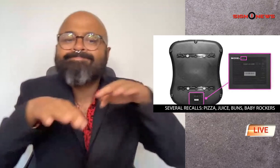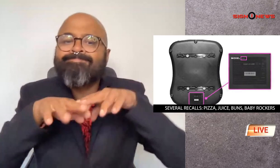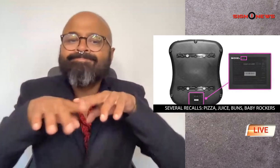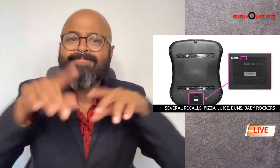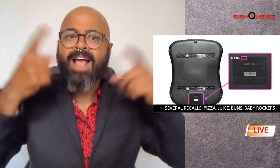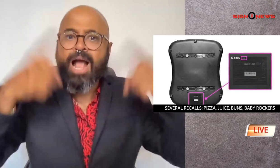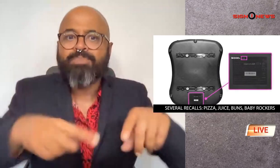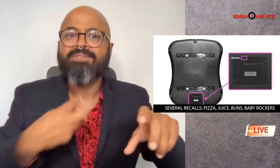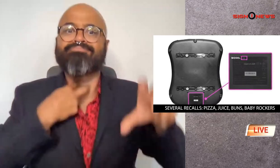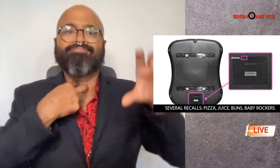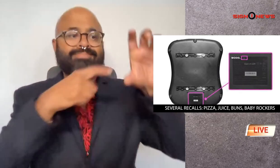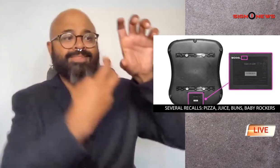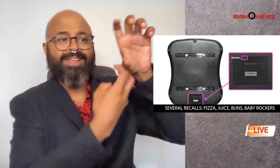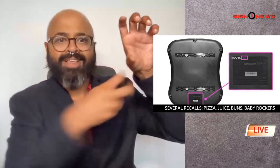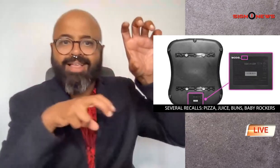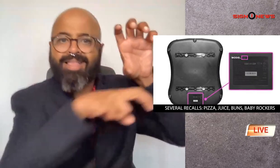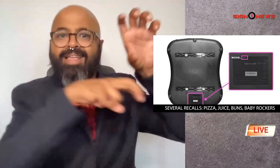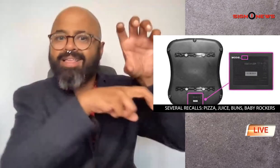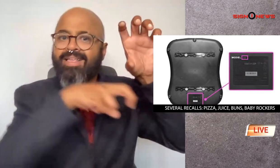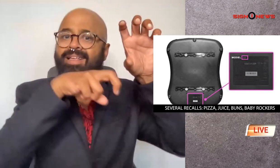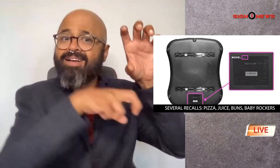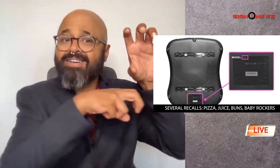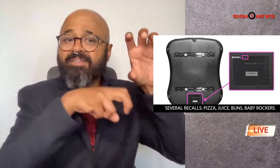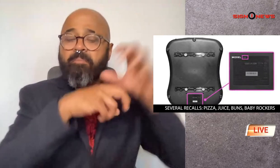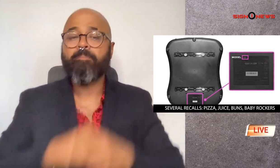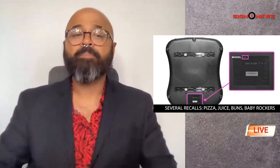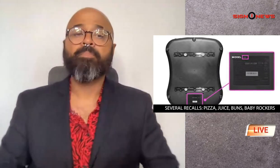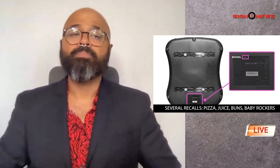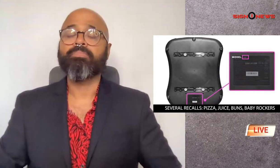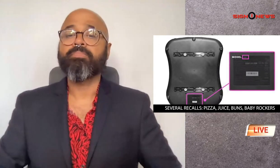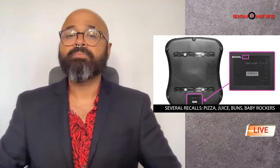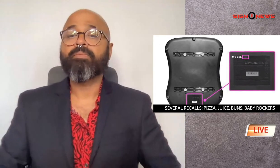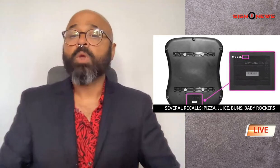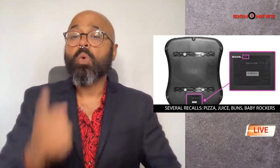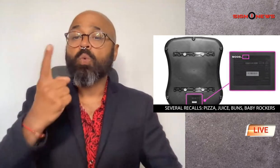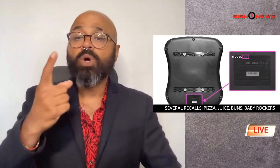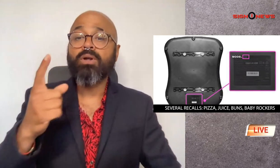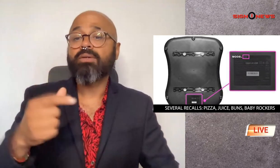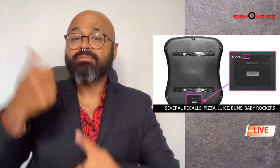who are able to crawl can get entangled in those straps if they crawl under the rocker